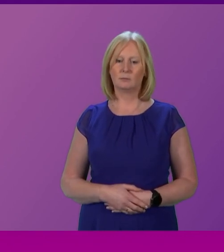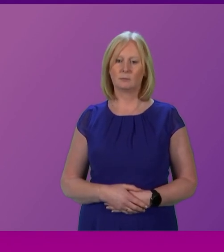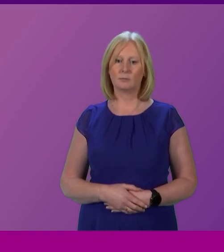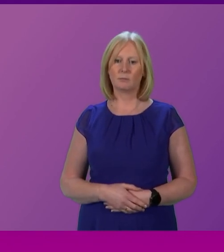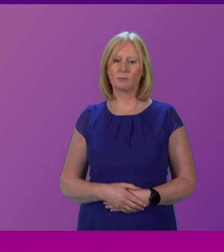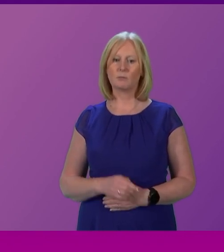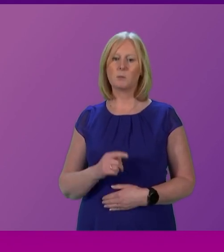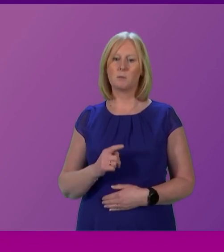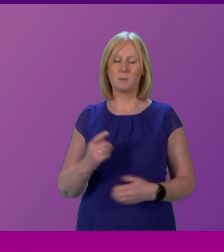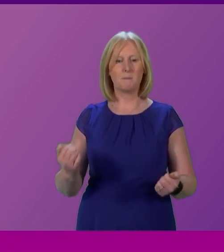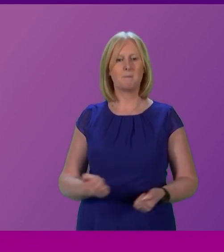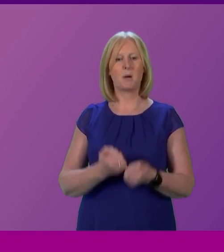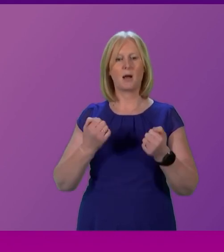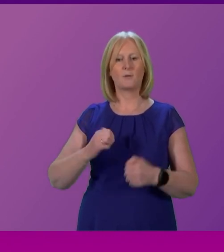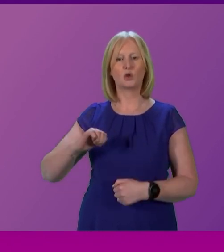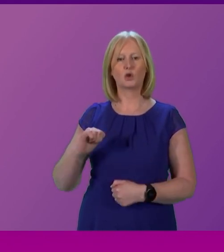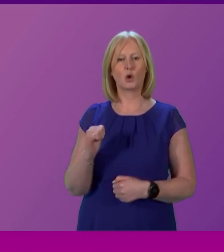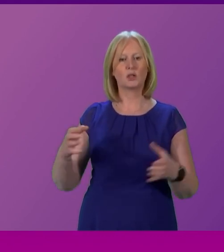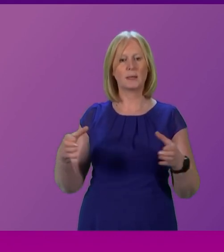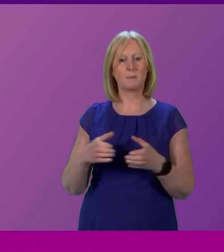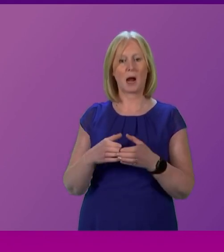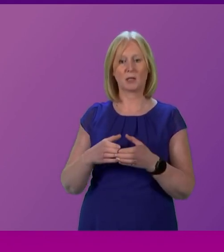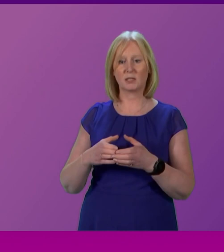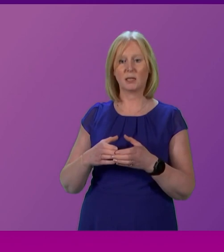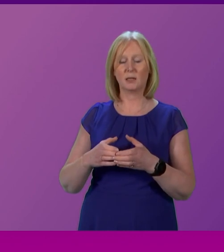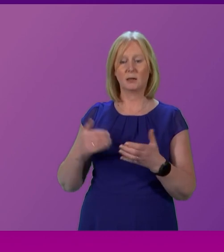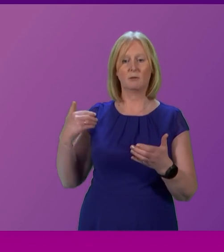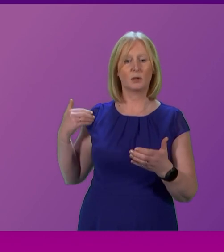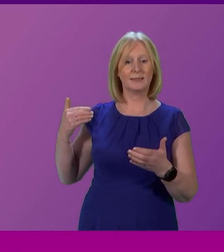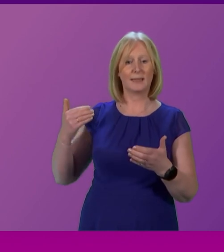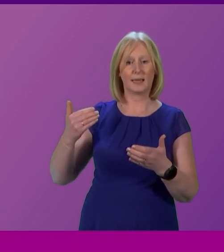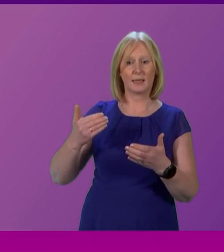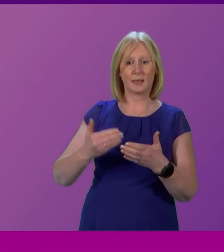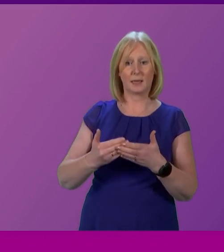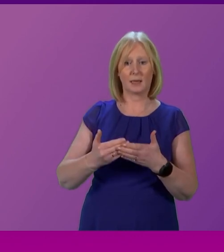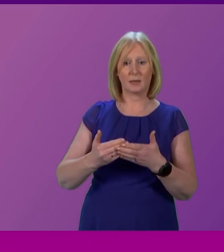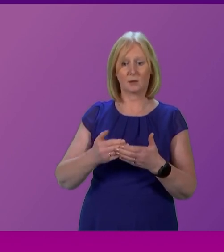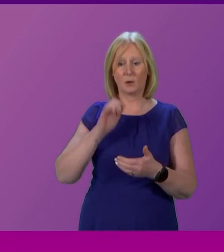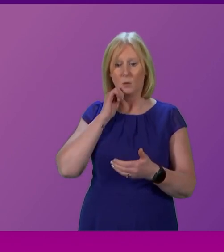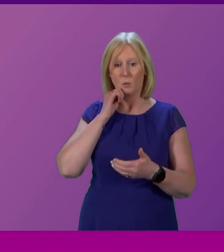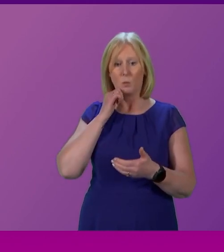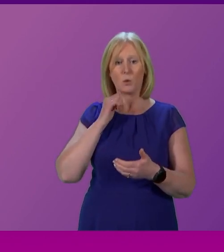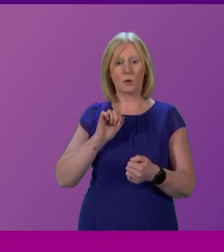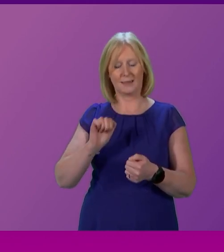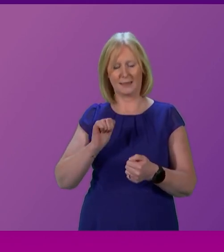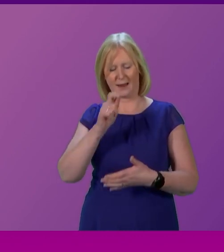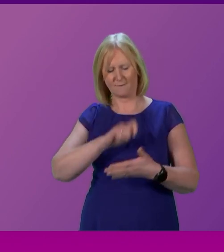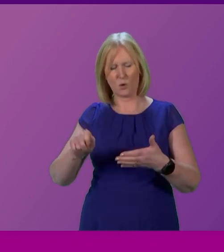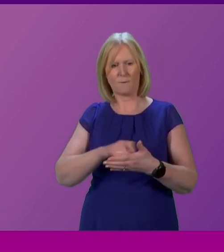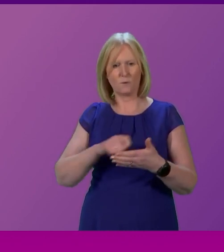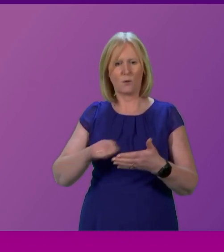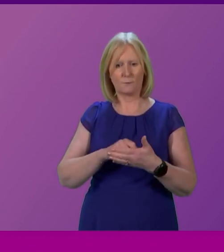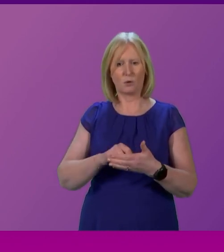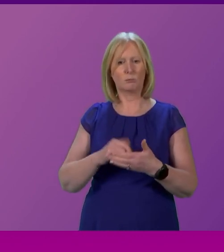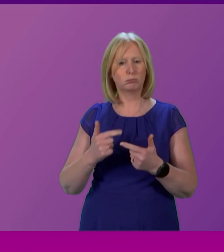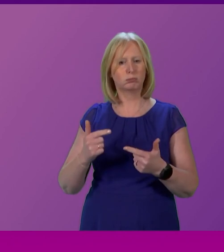here. The most powerful Scottish party for decades, who used to weigh their votes rather than count them because they were so dominant. Yet